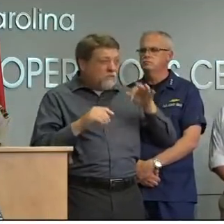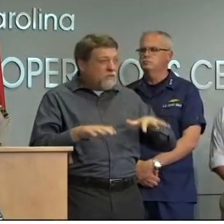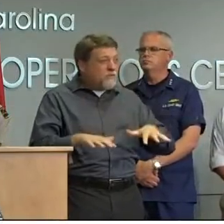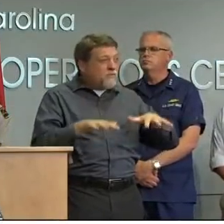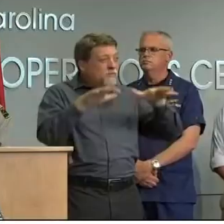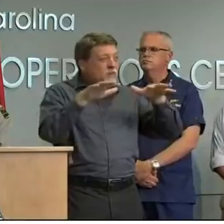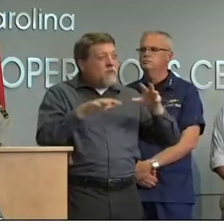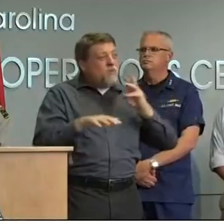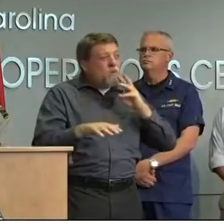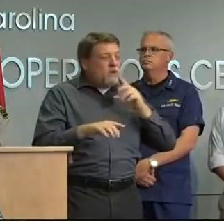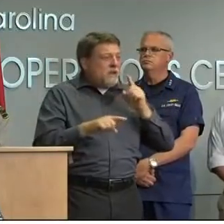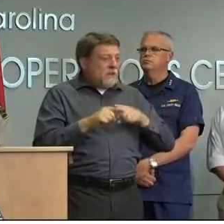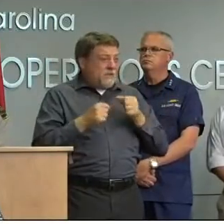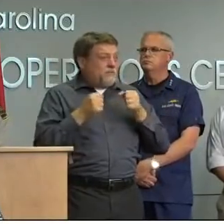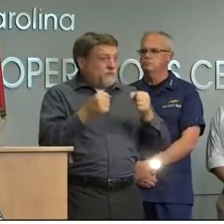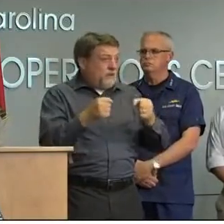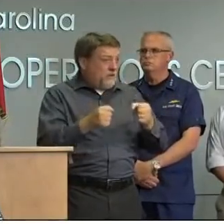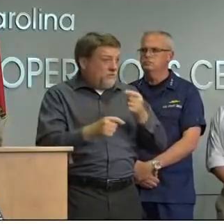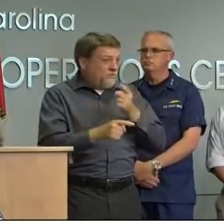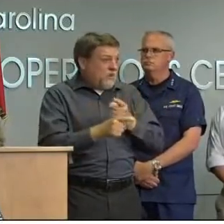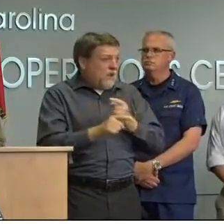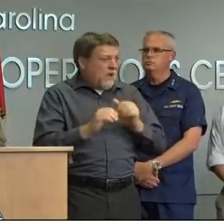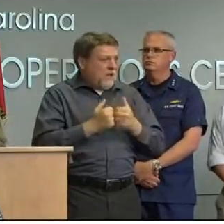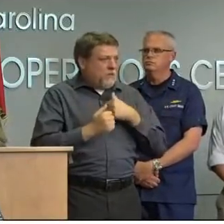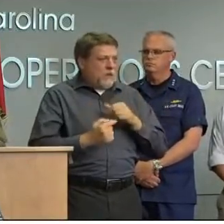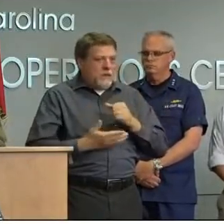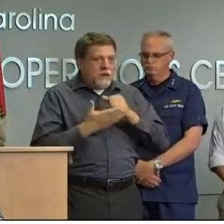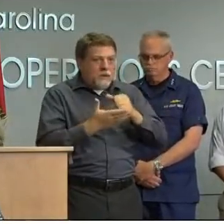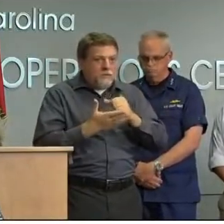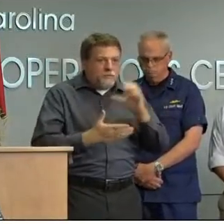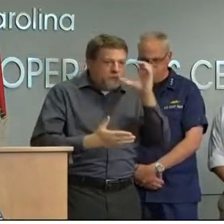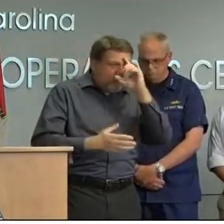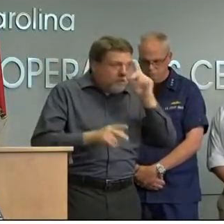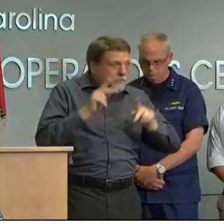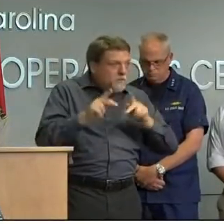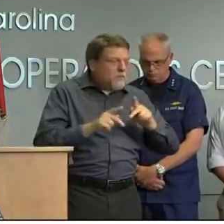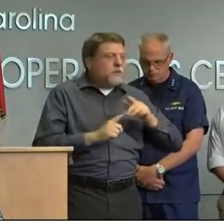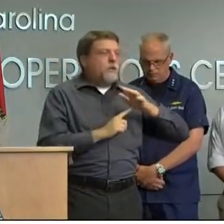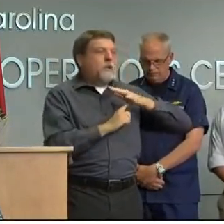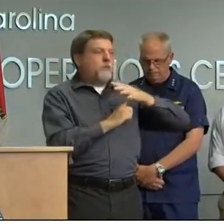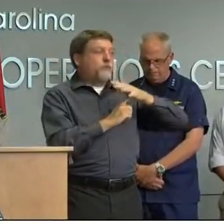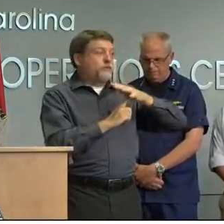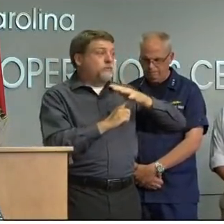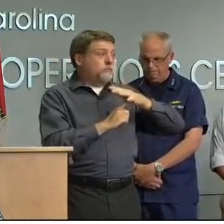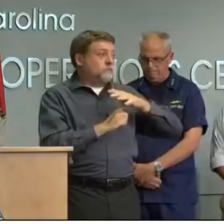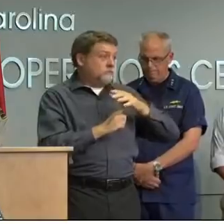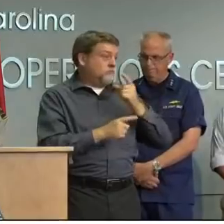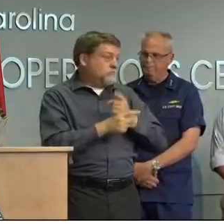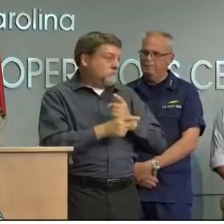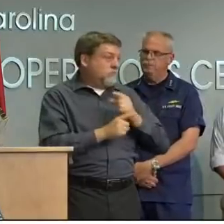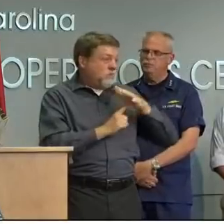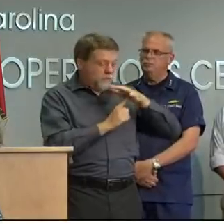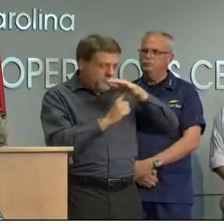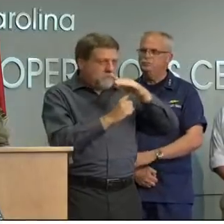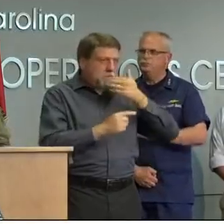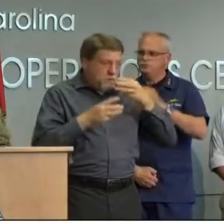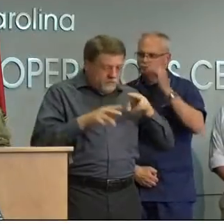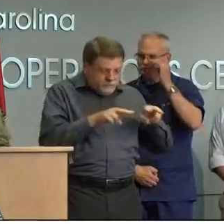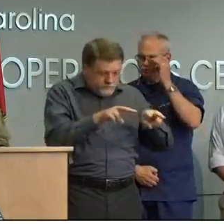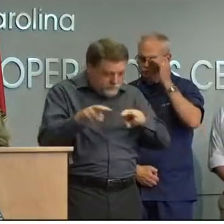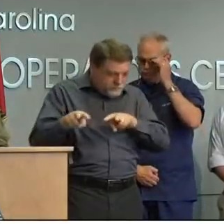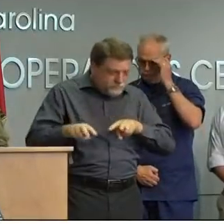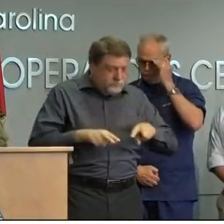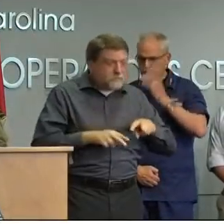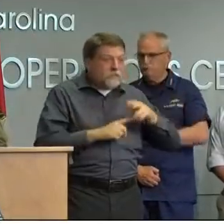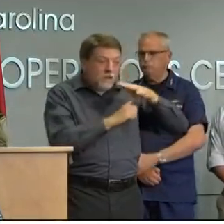wide area searches over a very large swath of north carolina there's going to be a lot of helicopters out in the air and uh it's going to be very